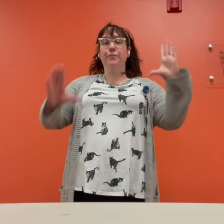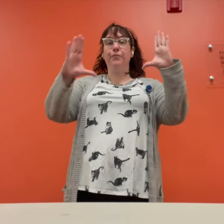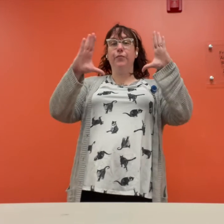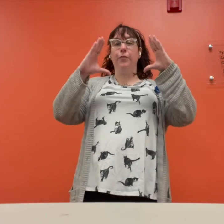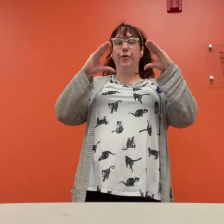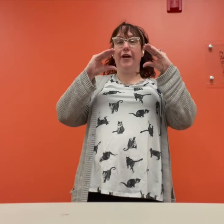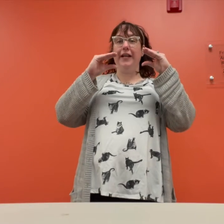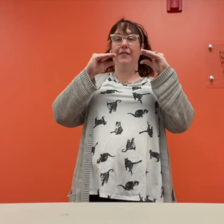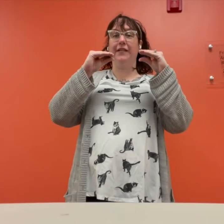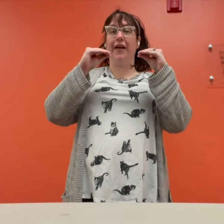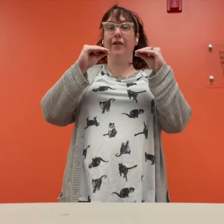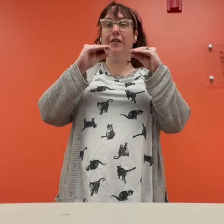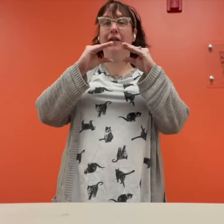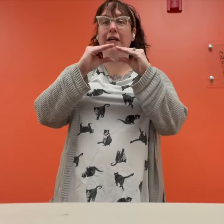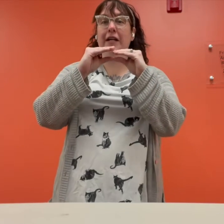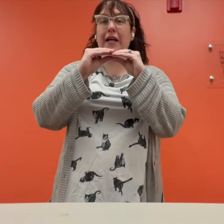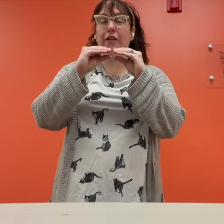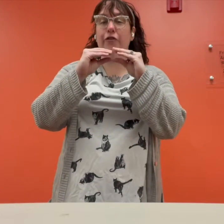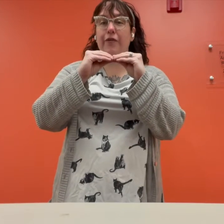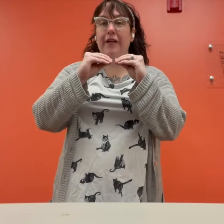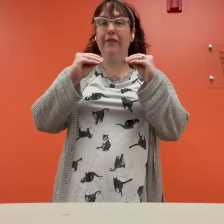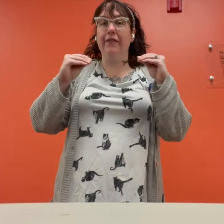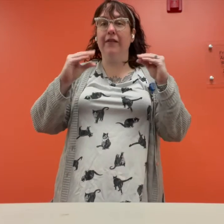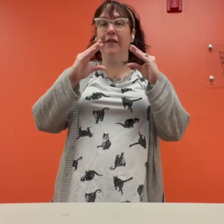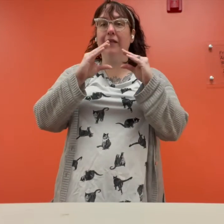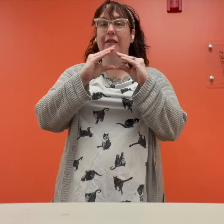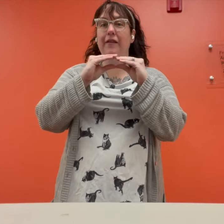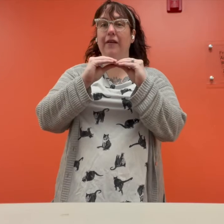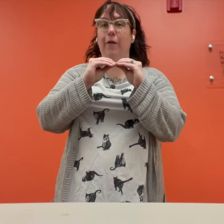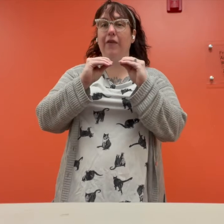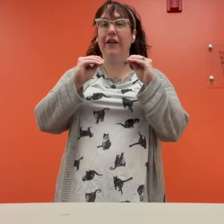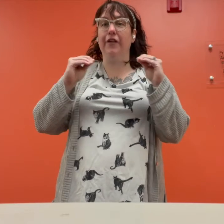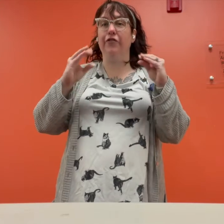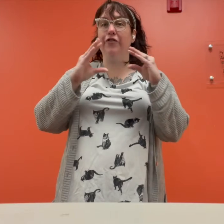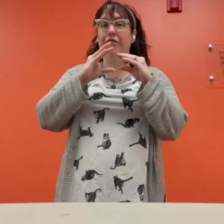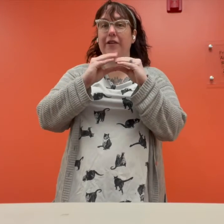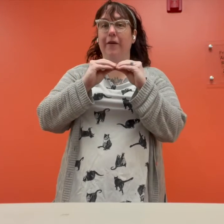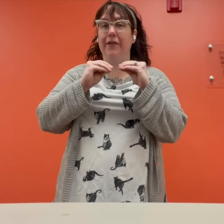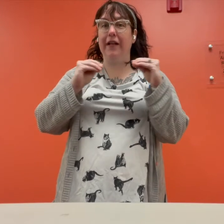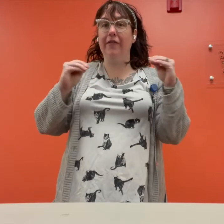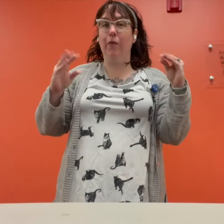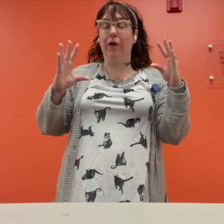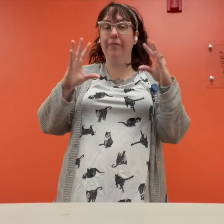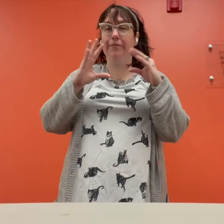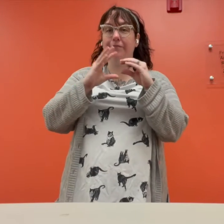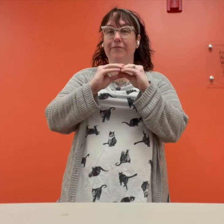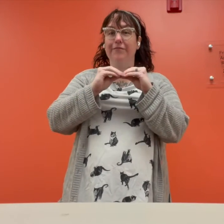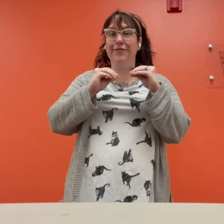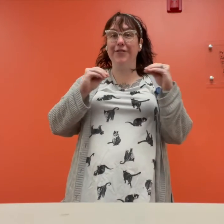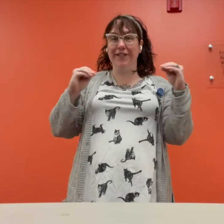Put our hands together and do this, almost like you're stretching something. That's more. Good.